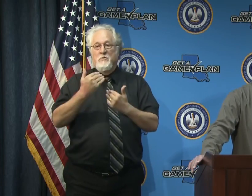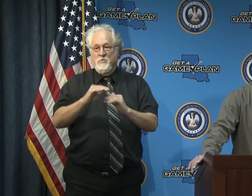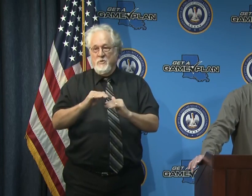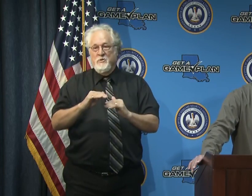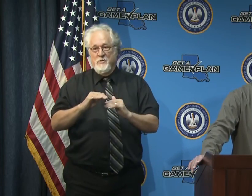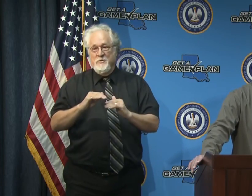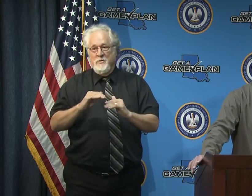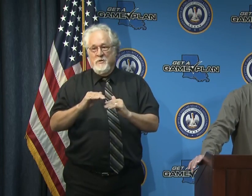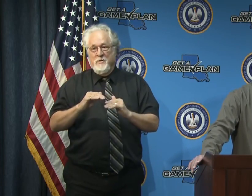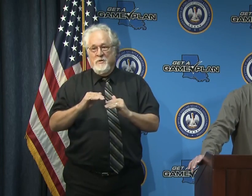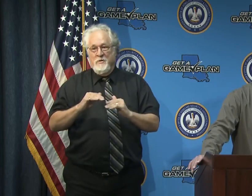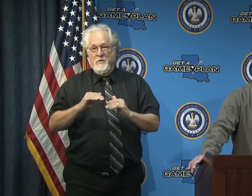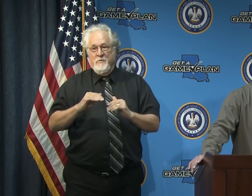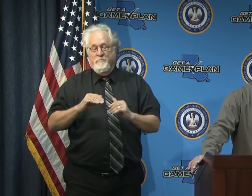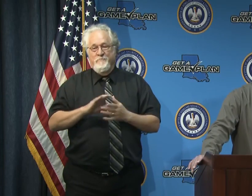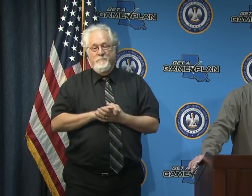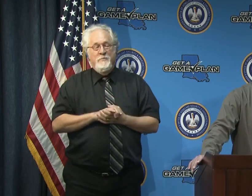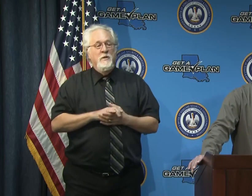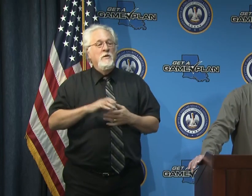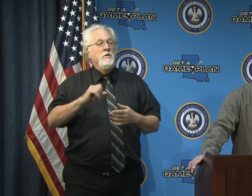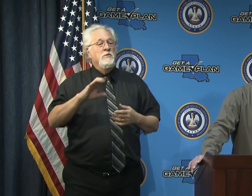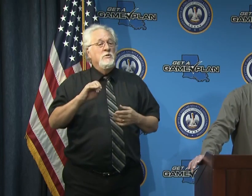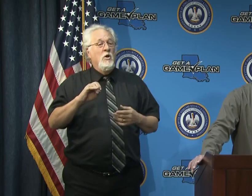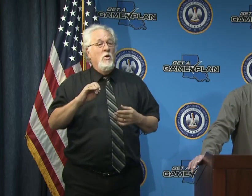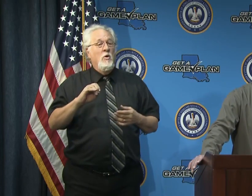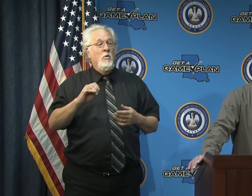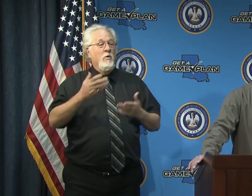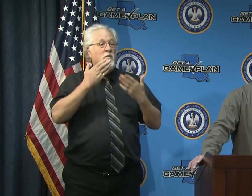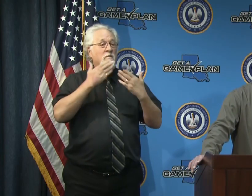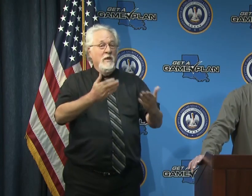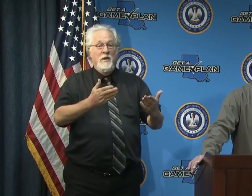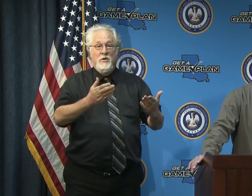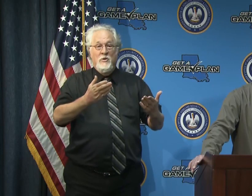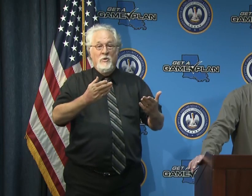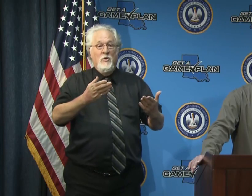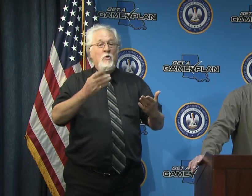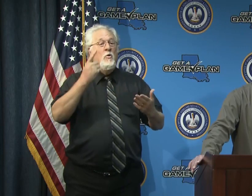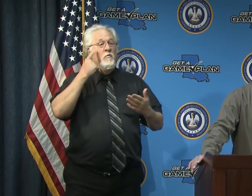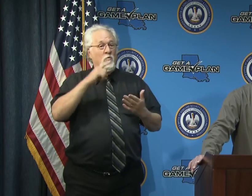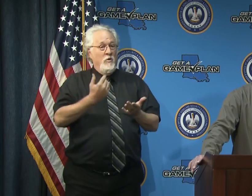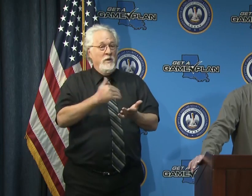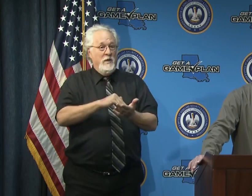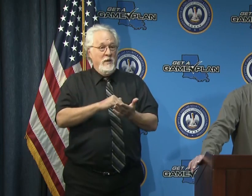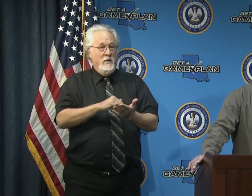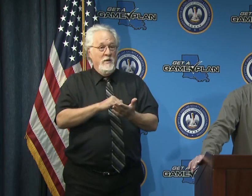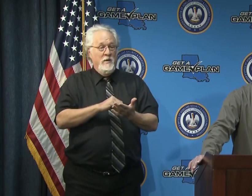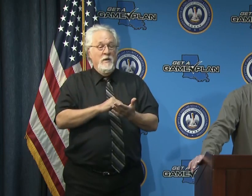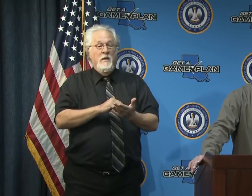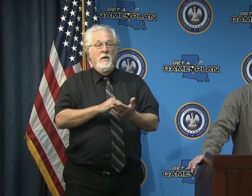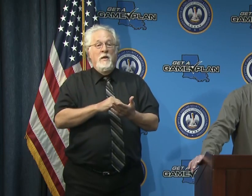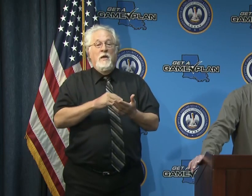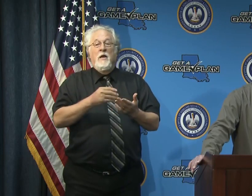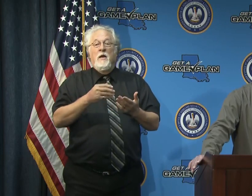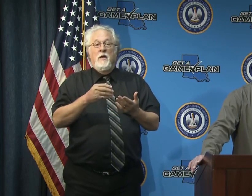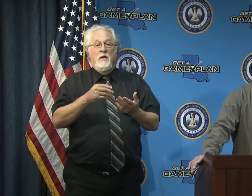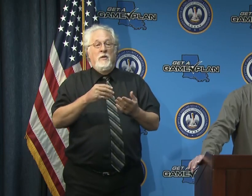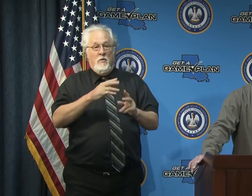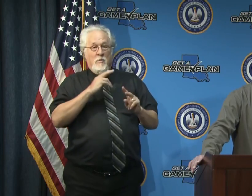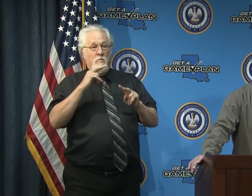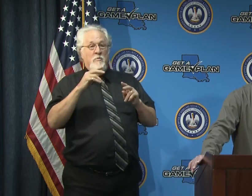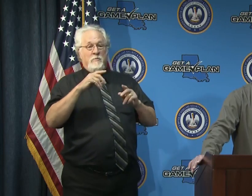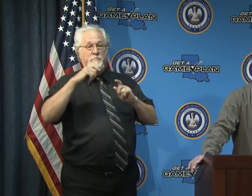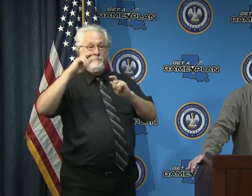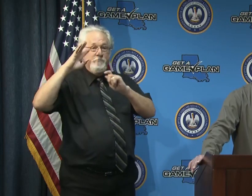have in place as of today so i want to thank you all uh for again for covering this as you have um